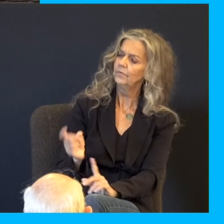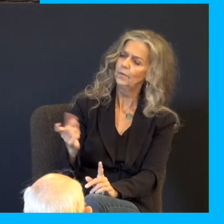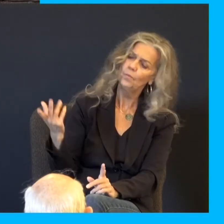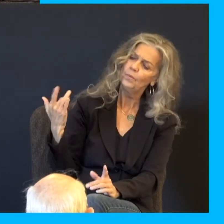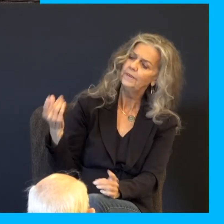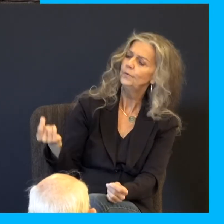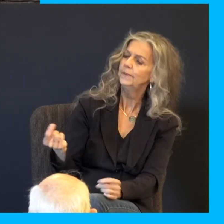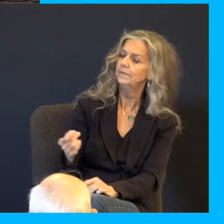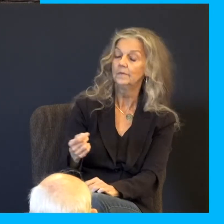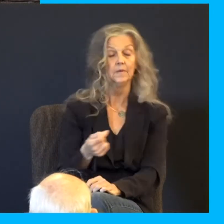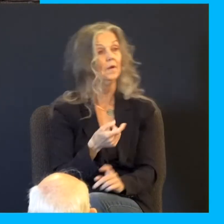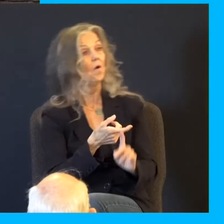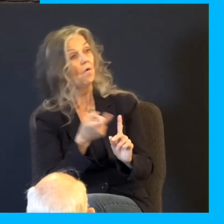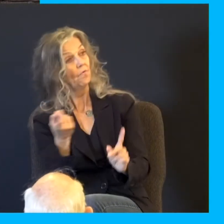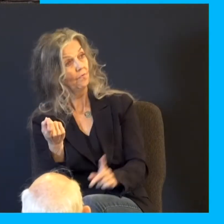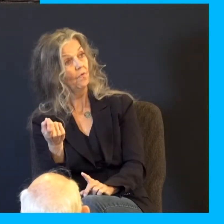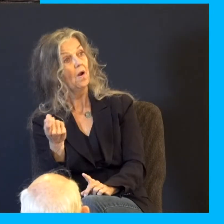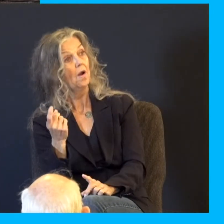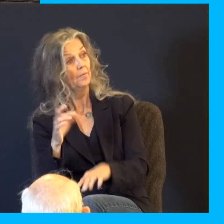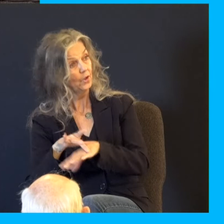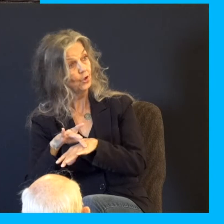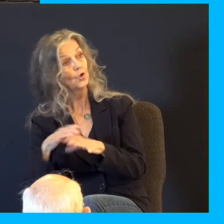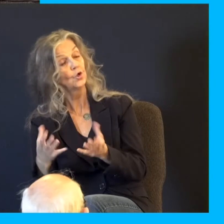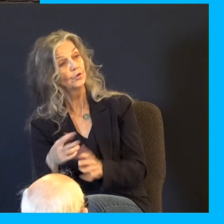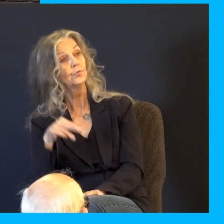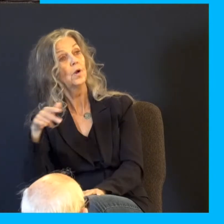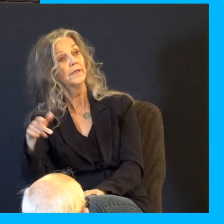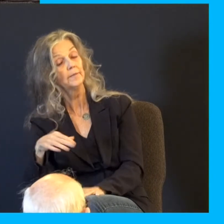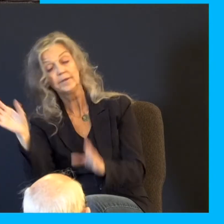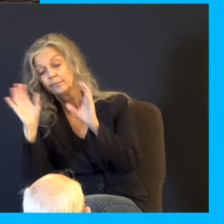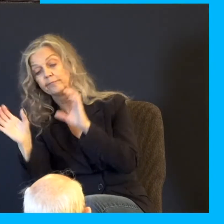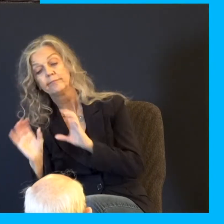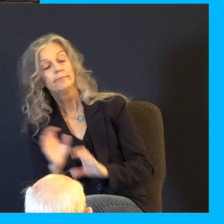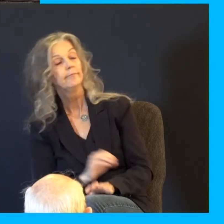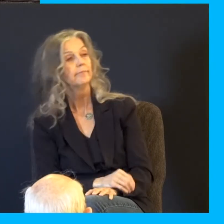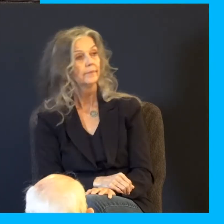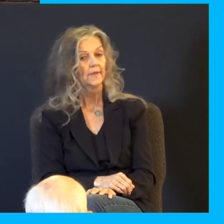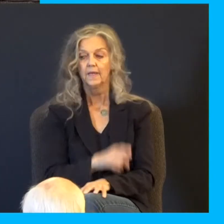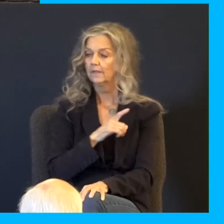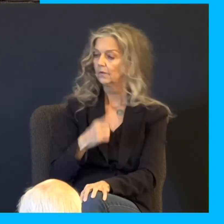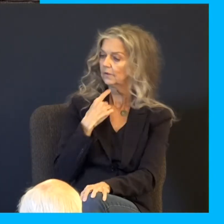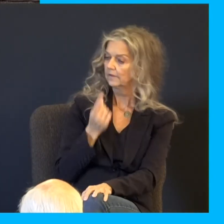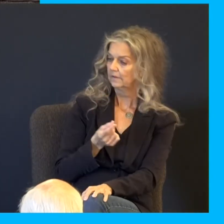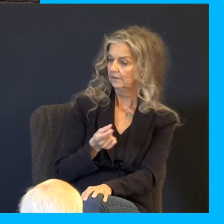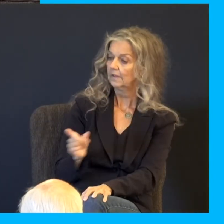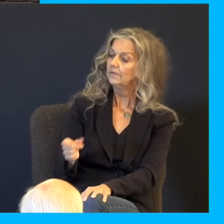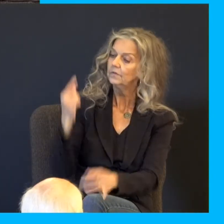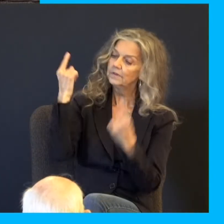the Lord, from going to and fro in the earth and from walking up and down in it. And the Lord said unto Satan, hast thou considered my servant Job